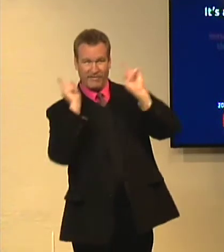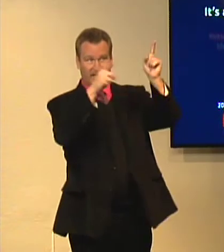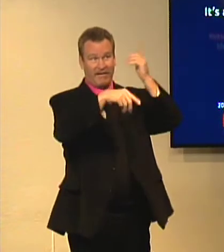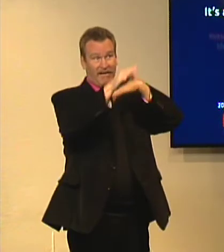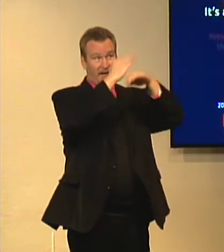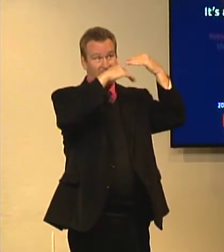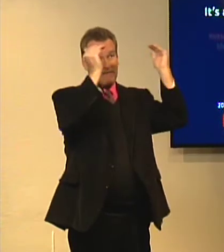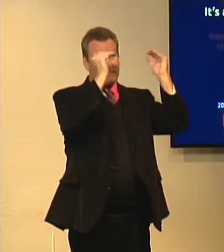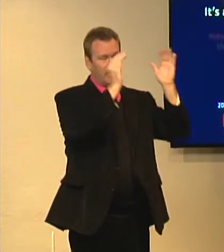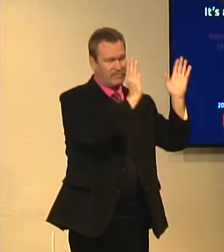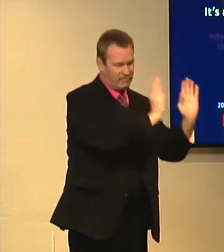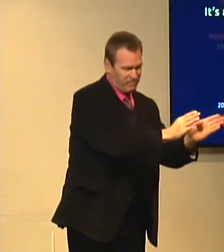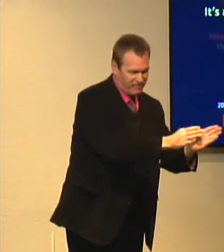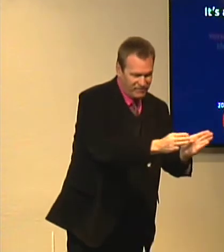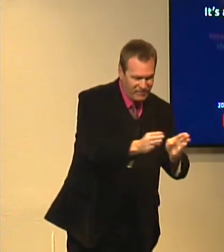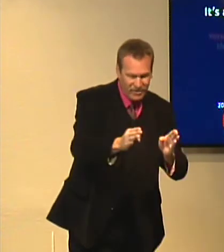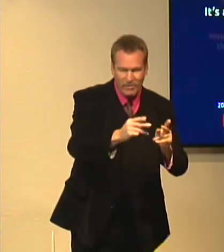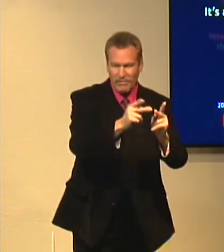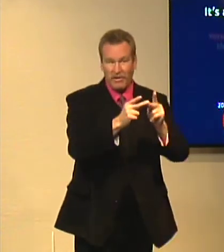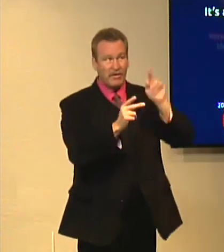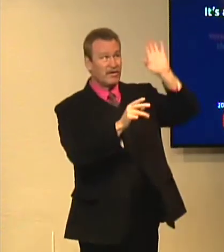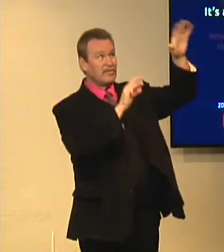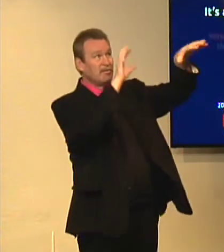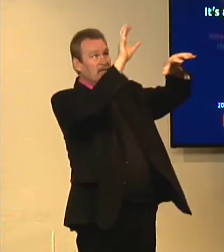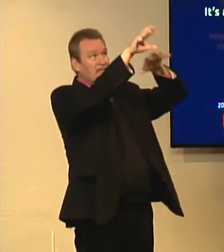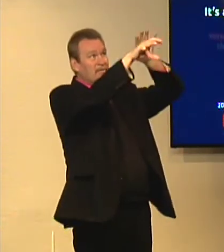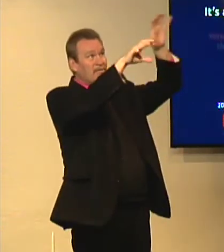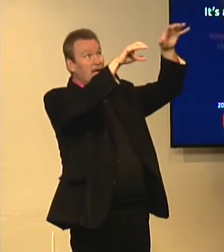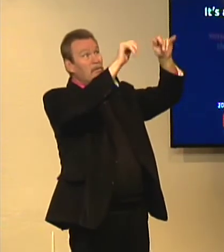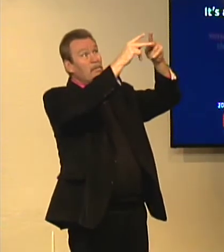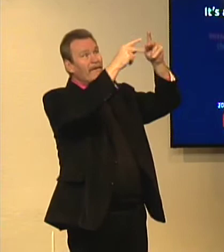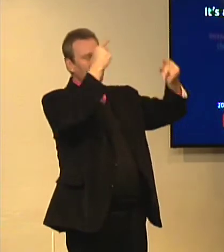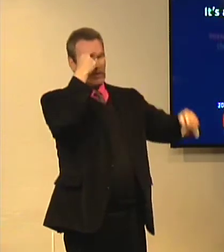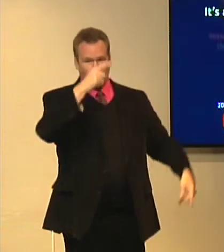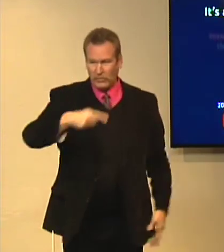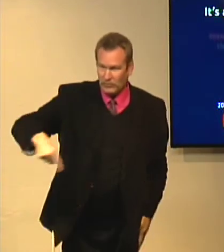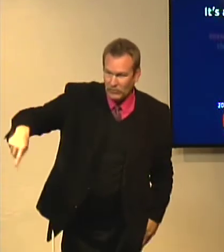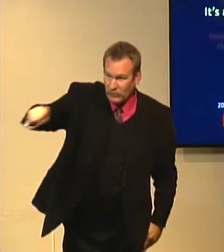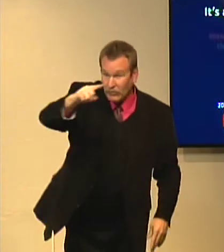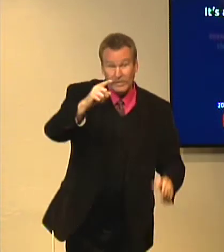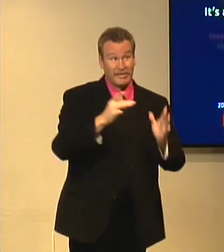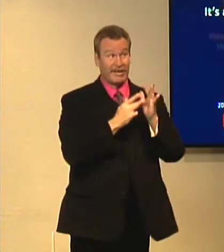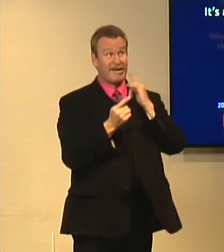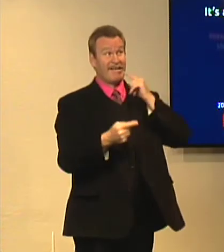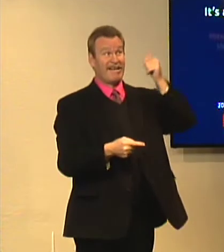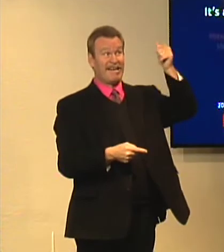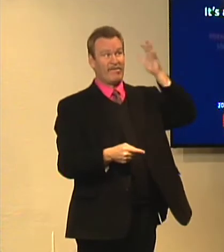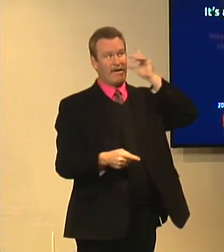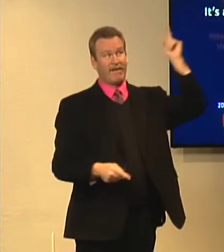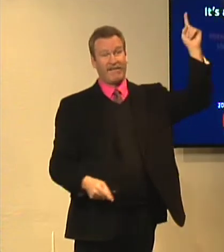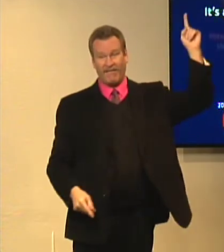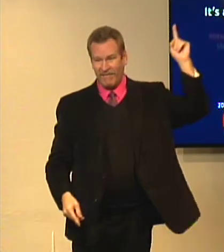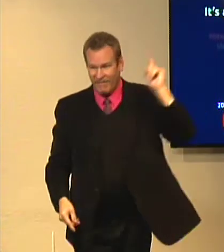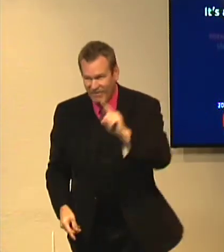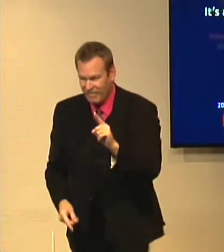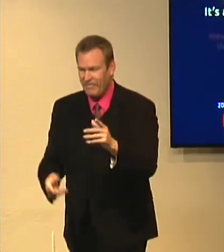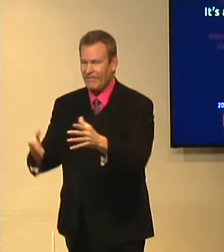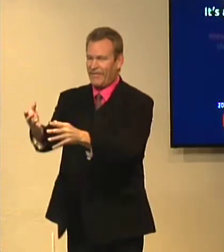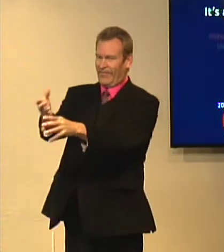I am going to heaven to prepare a place for you. In my father's house are many mansions. I will come again